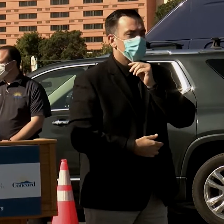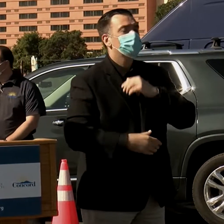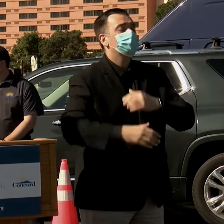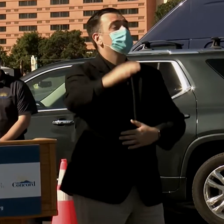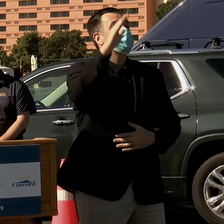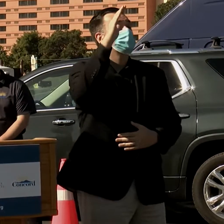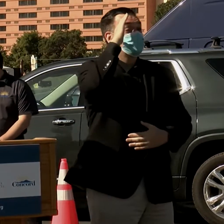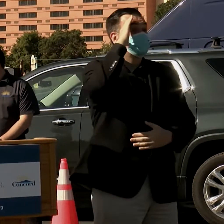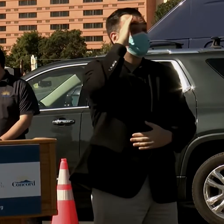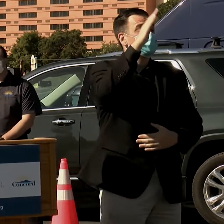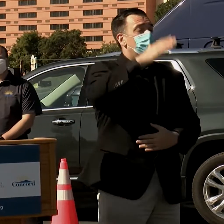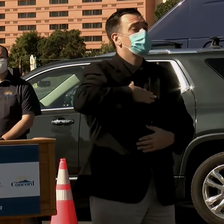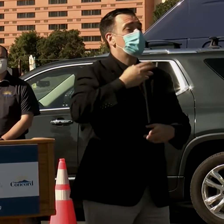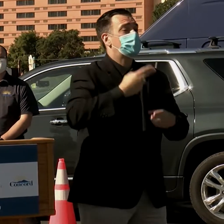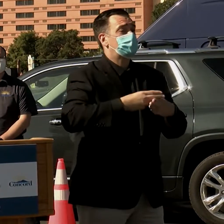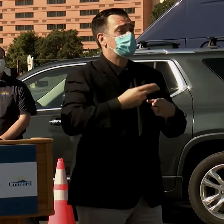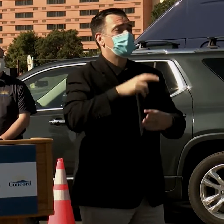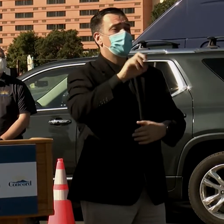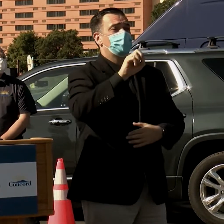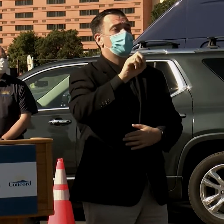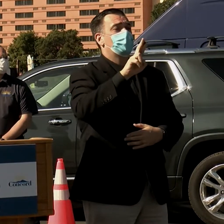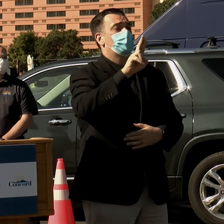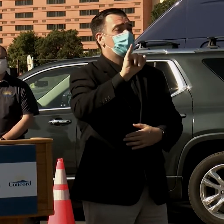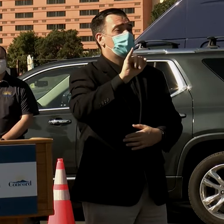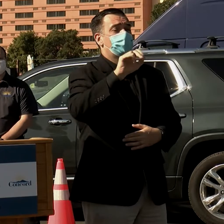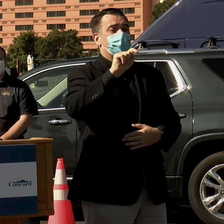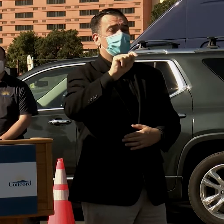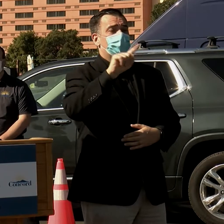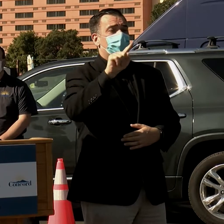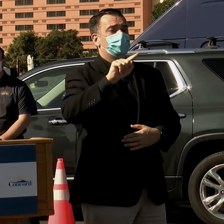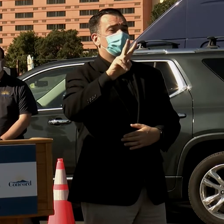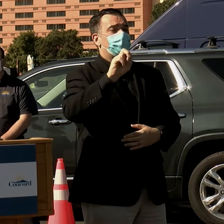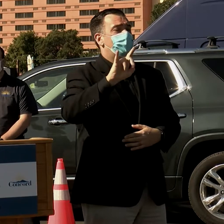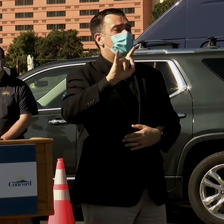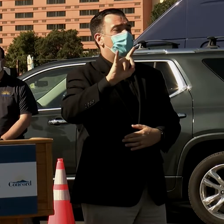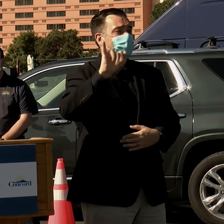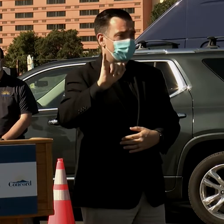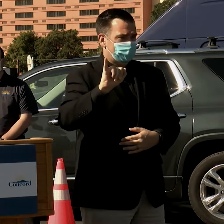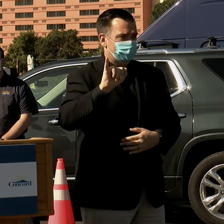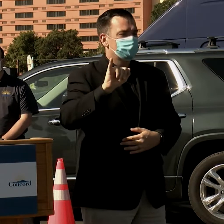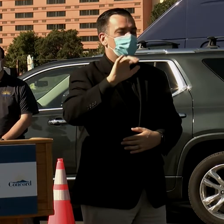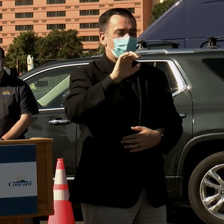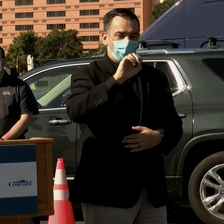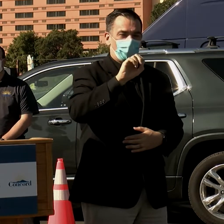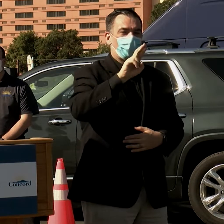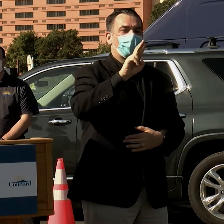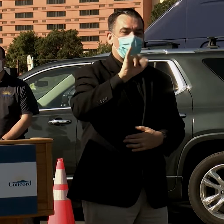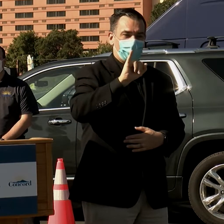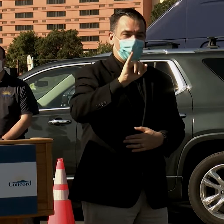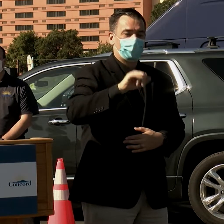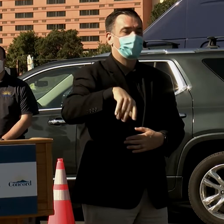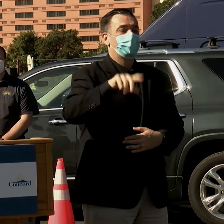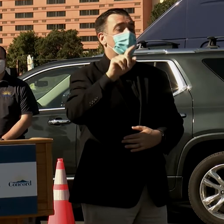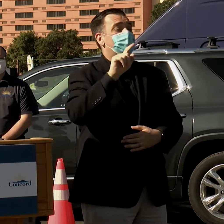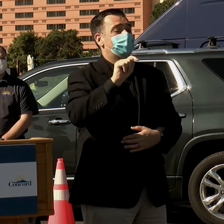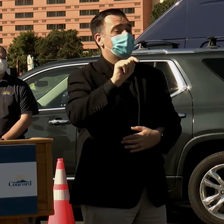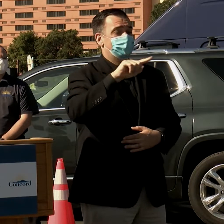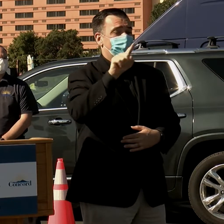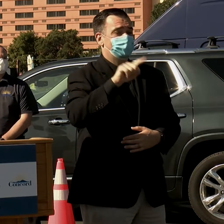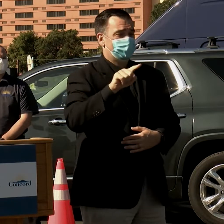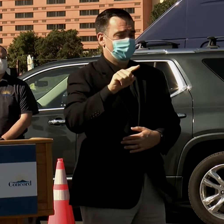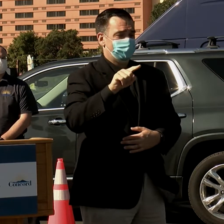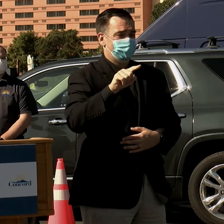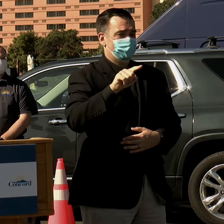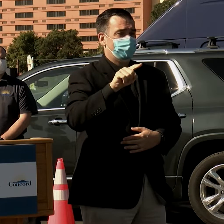Hello. My name is Ori Savelli. First name O-R-I. Last name T like Tom, Z